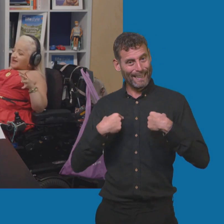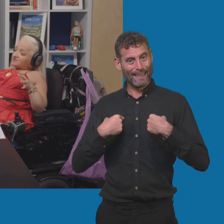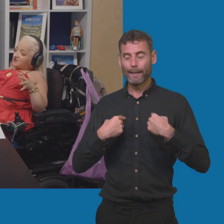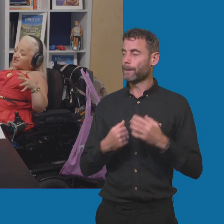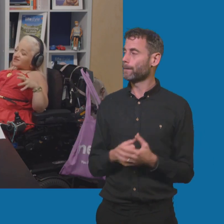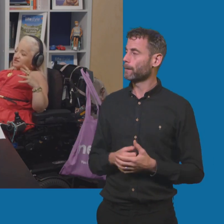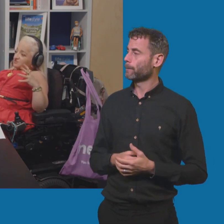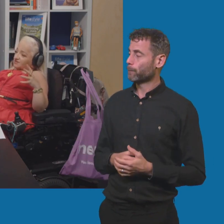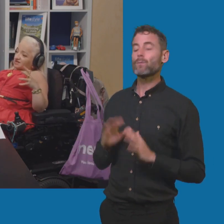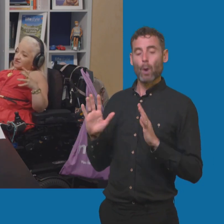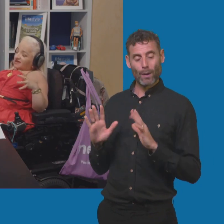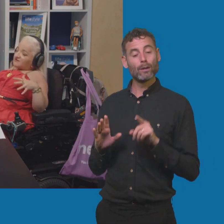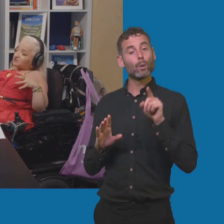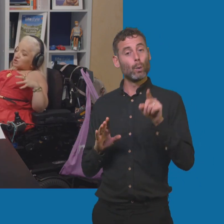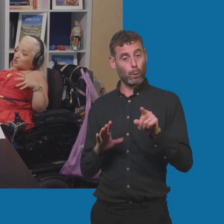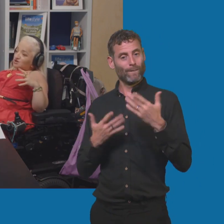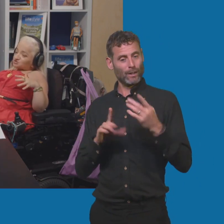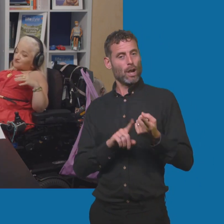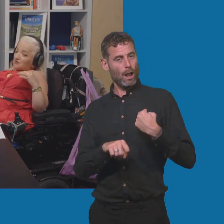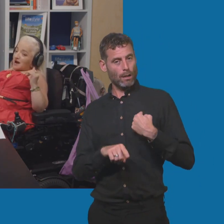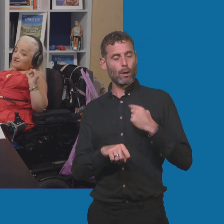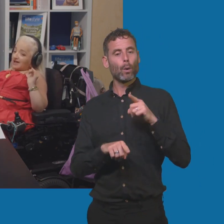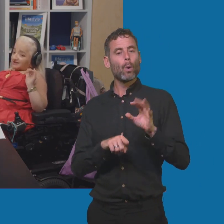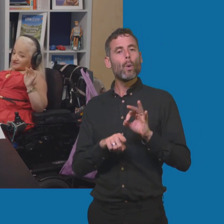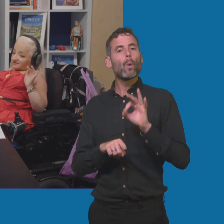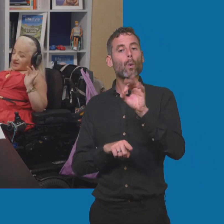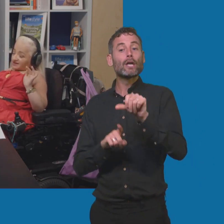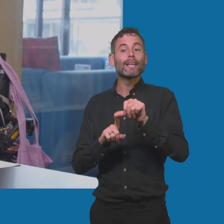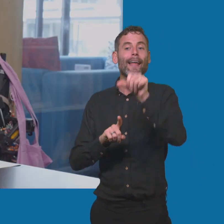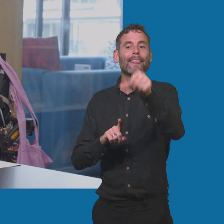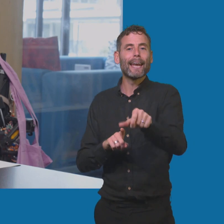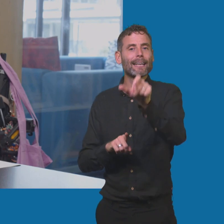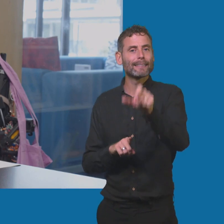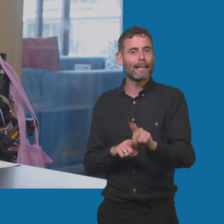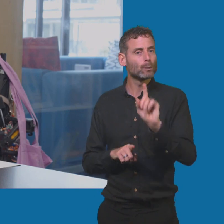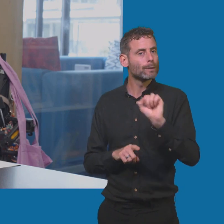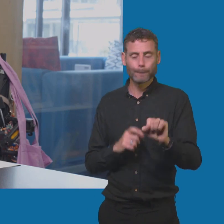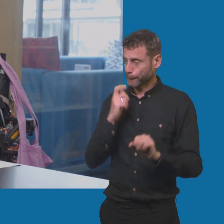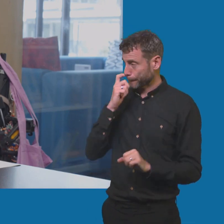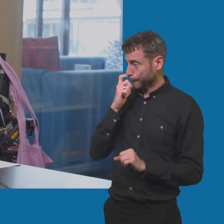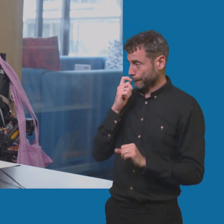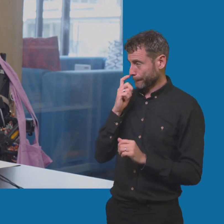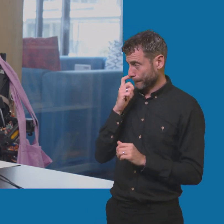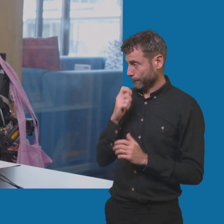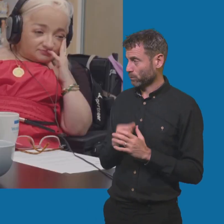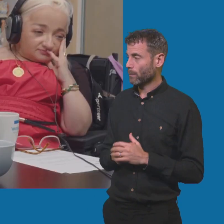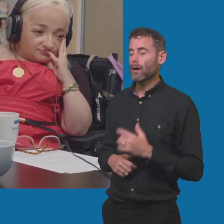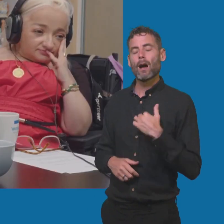same scheme of things, have you got a question for our next guest? I think I want to ask, what's the best